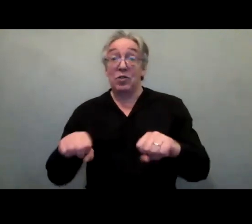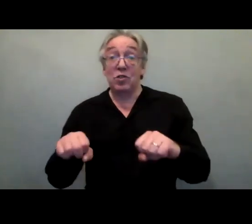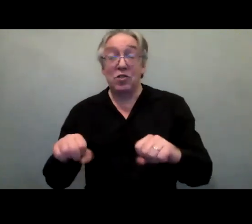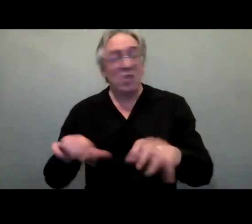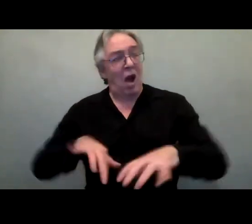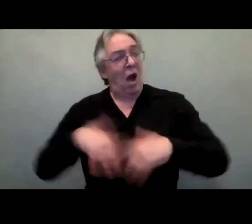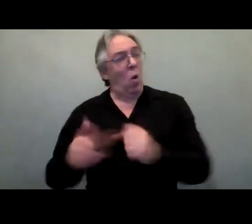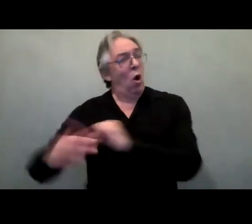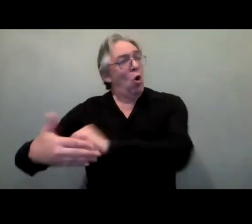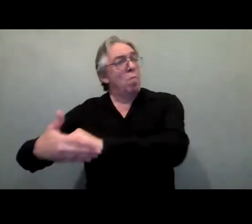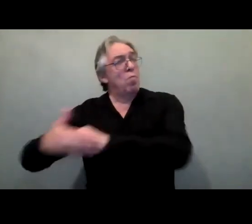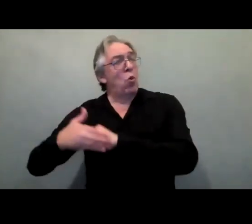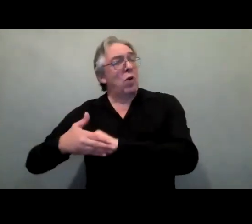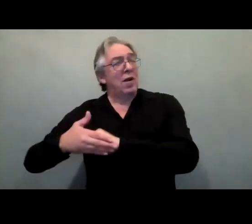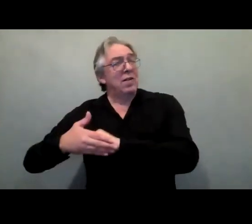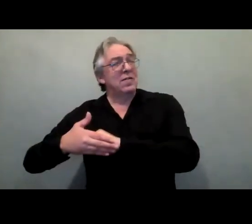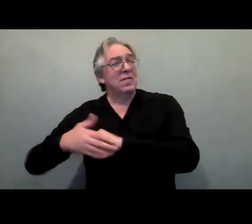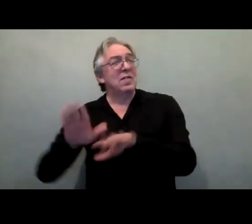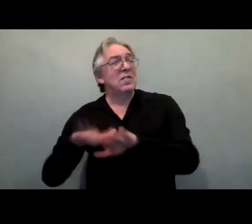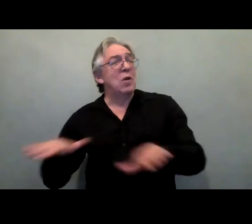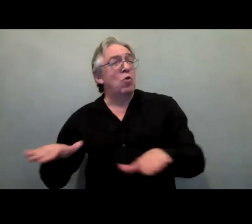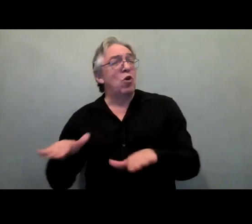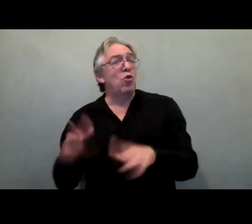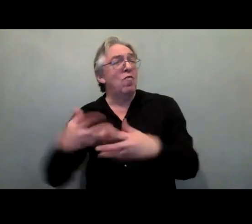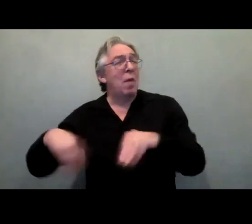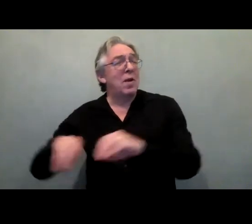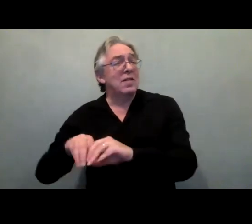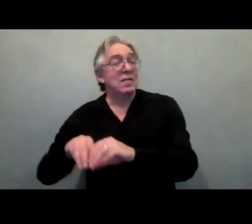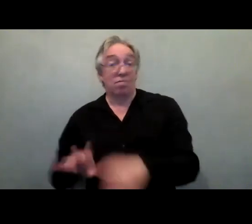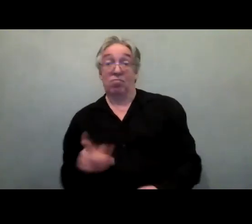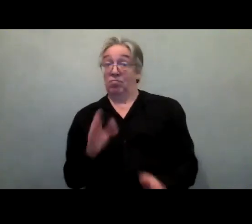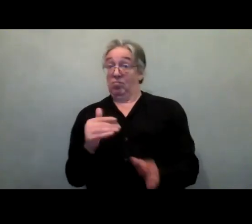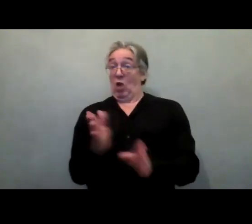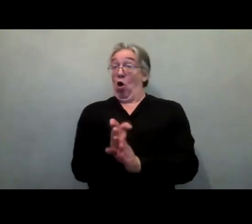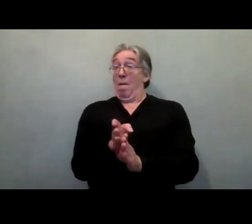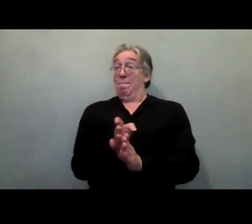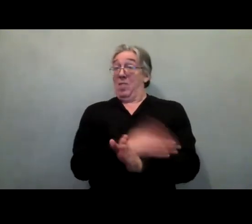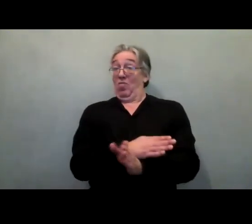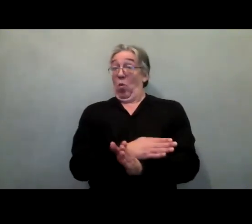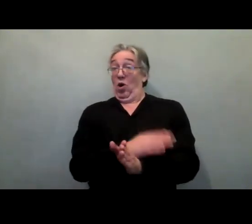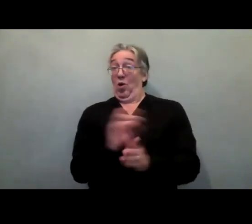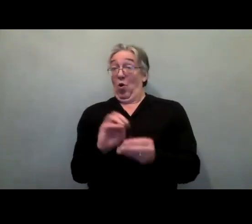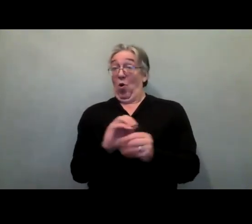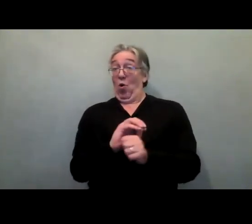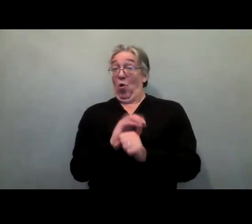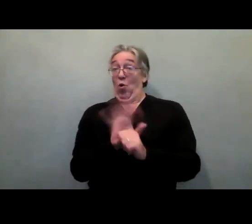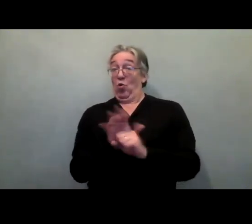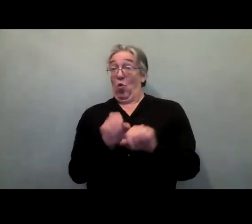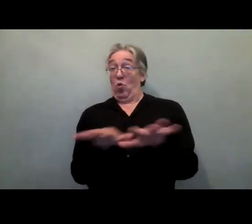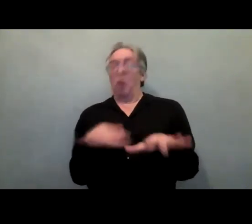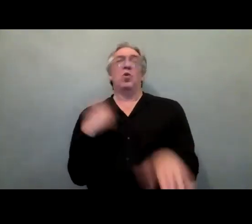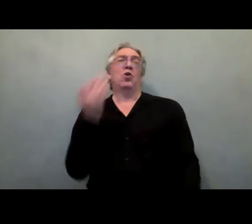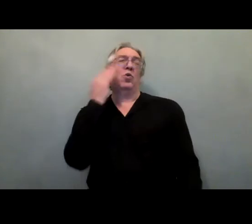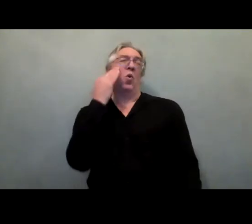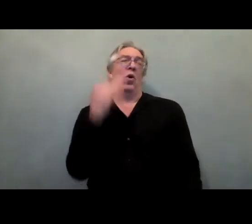families the most. Even before the pandemic struck, we all know that children with disabilities were among the most disadvantaged,